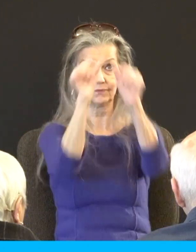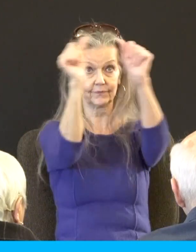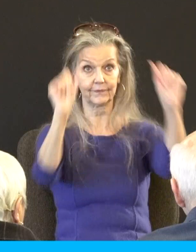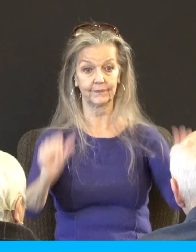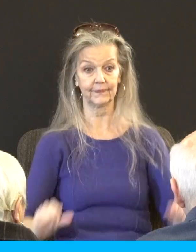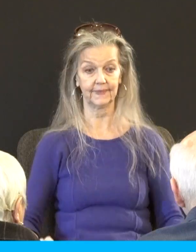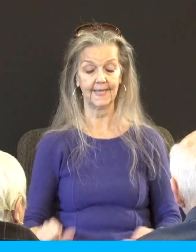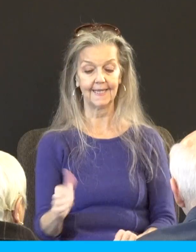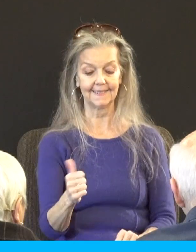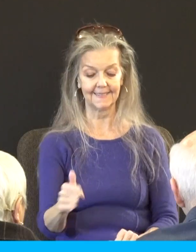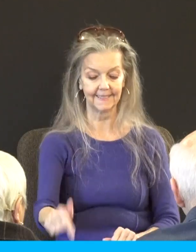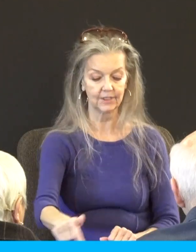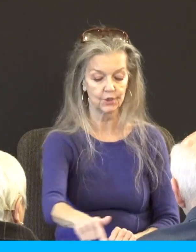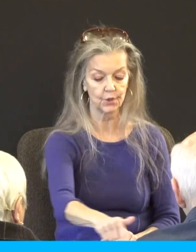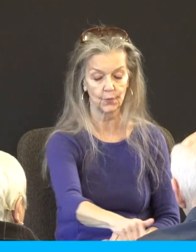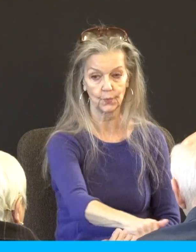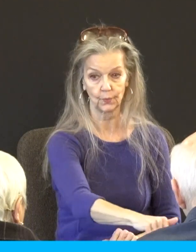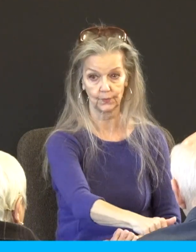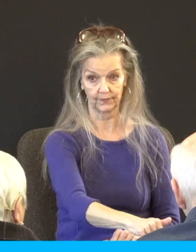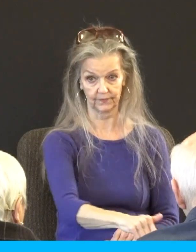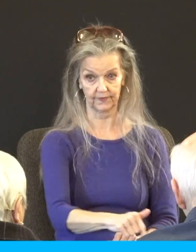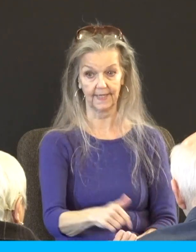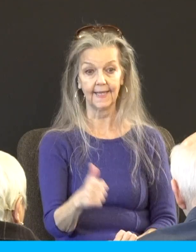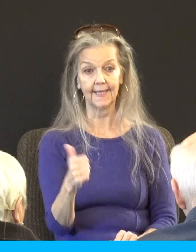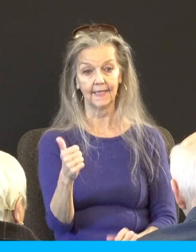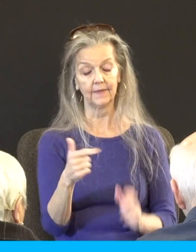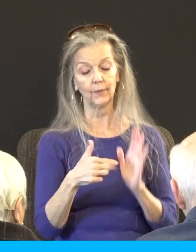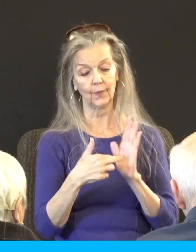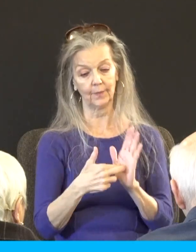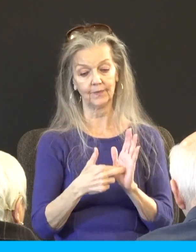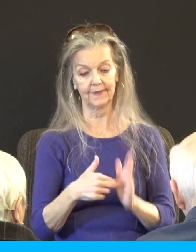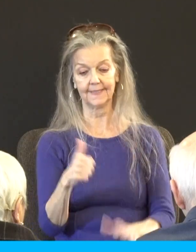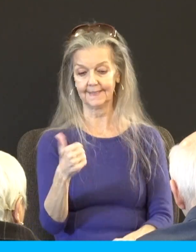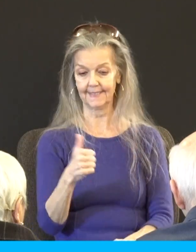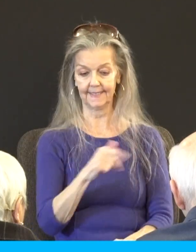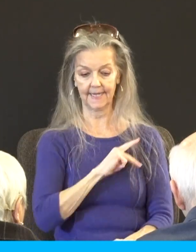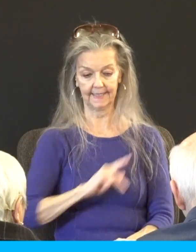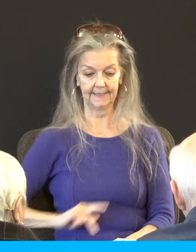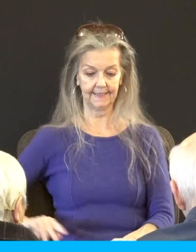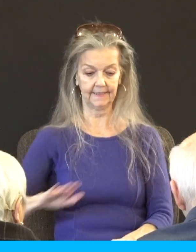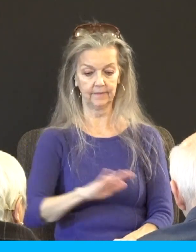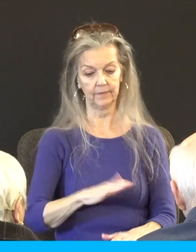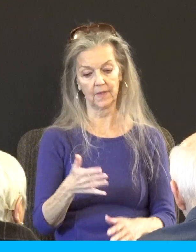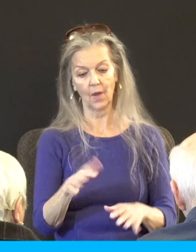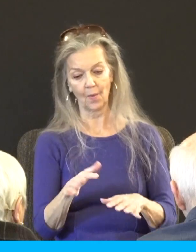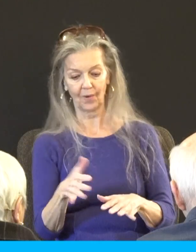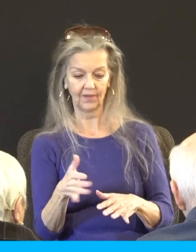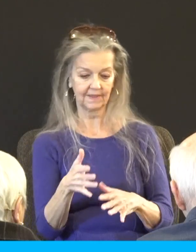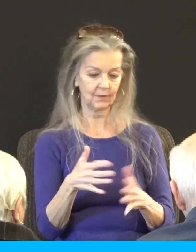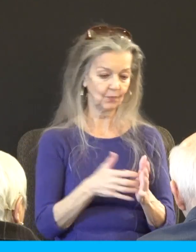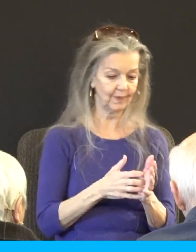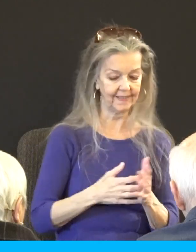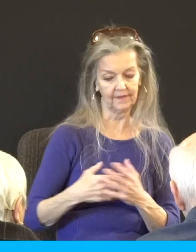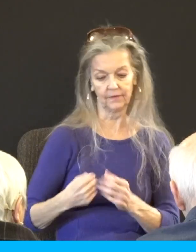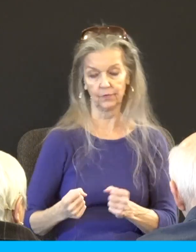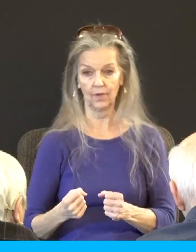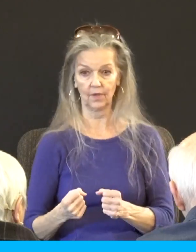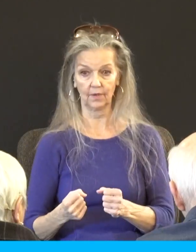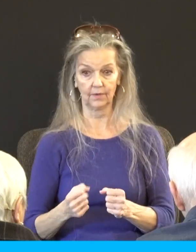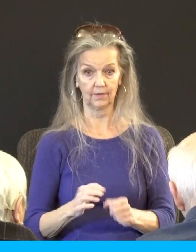toes, ten kingdoms, partly weak, partly strong. With what's going on in the world, how many saw, by the way, the pressure is starting to go to